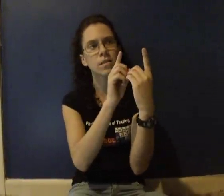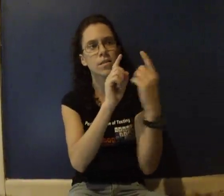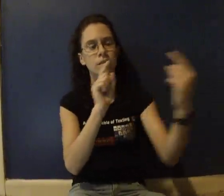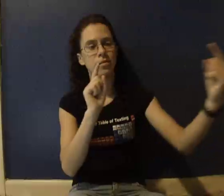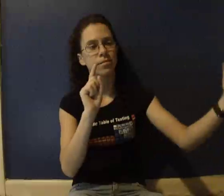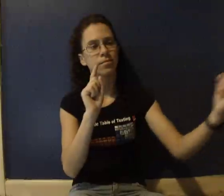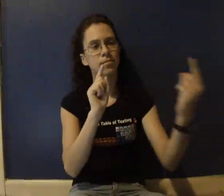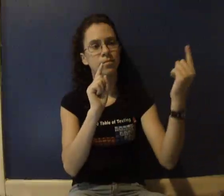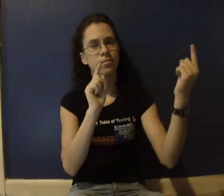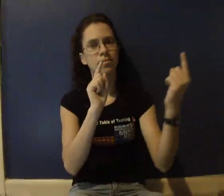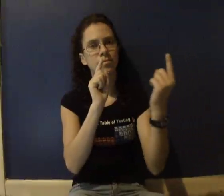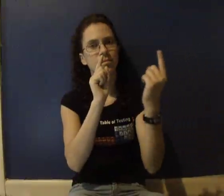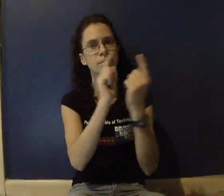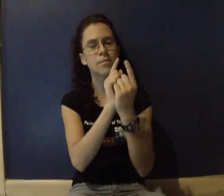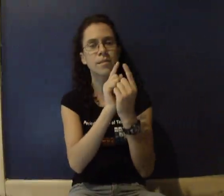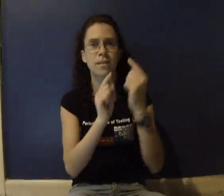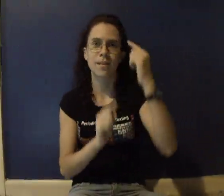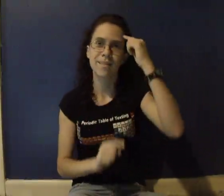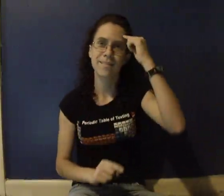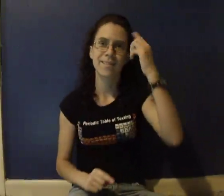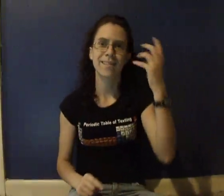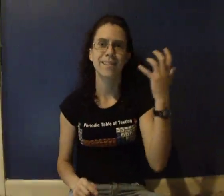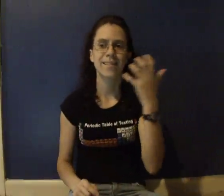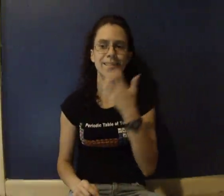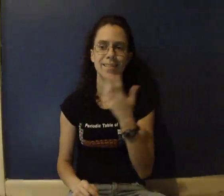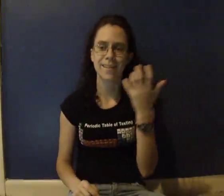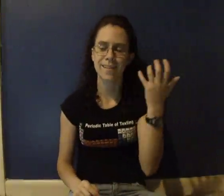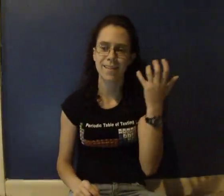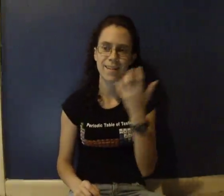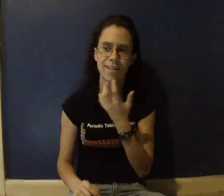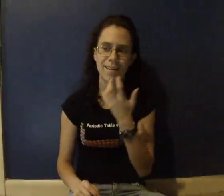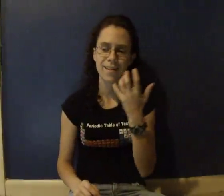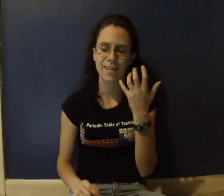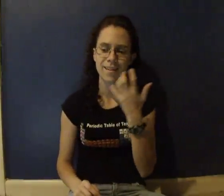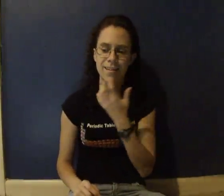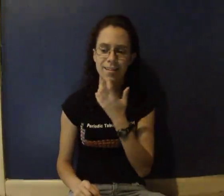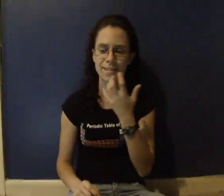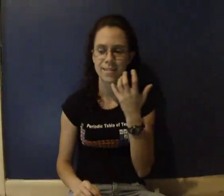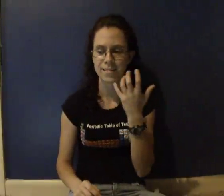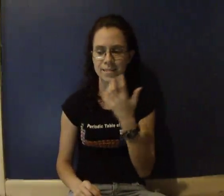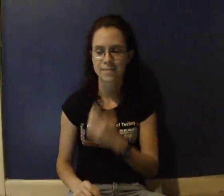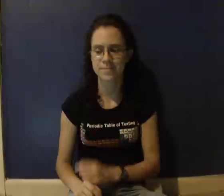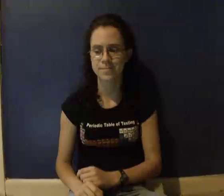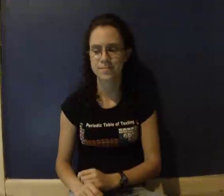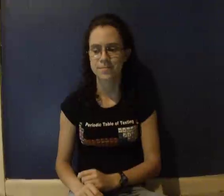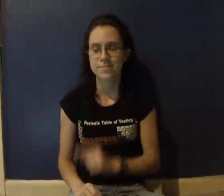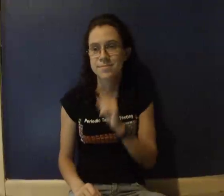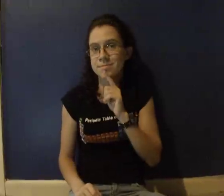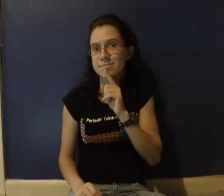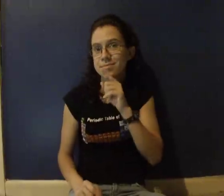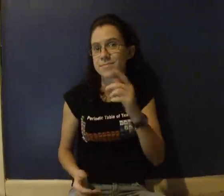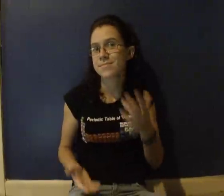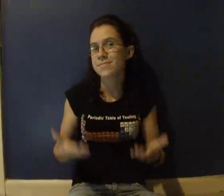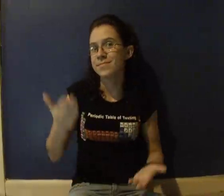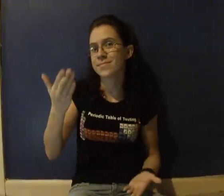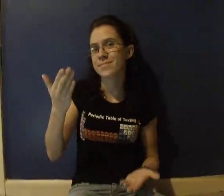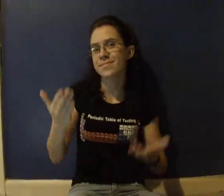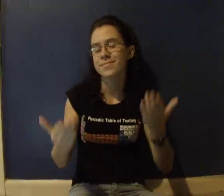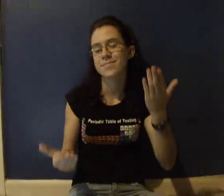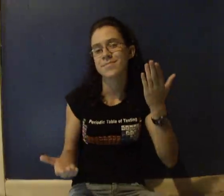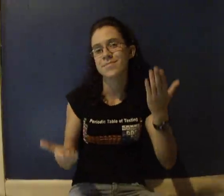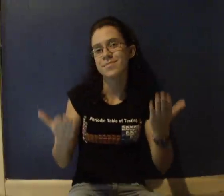too